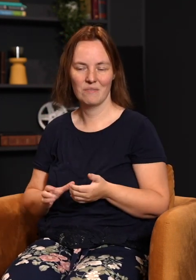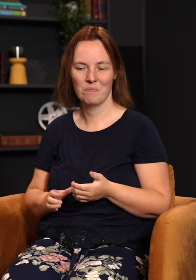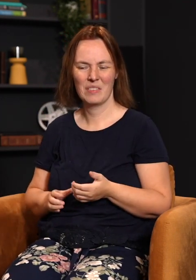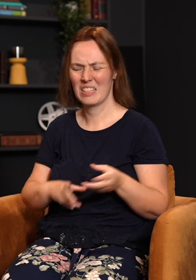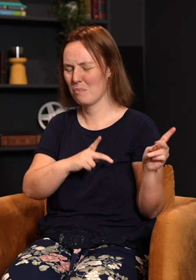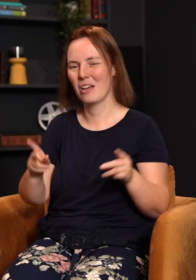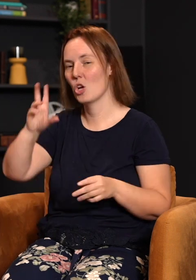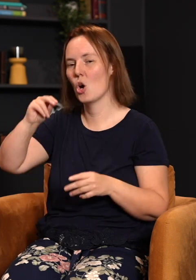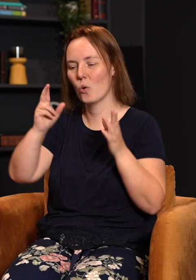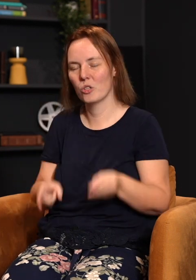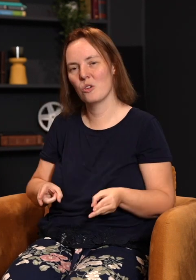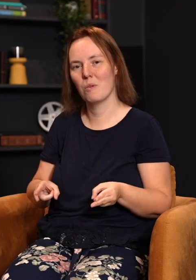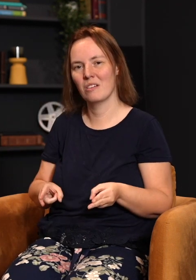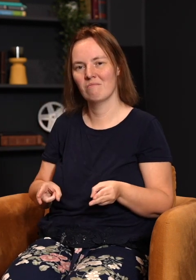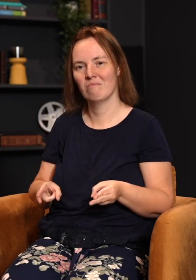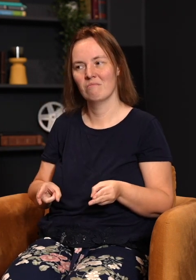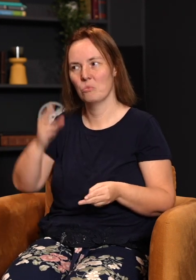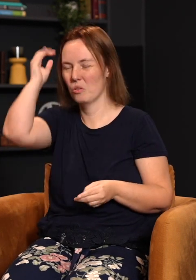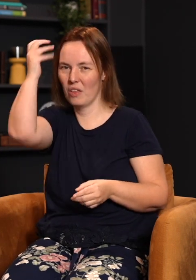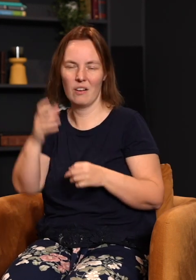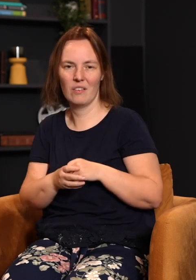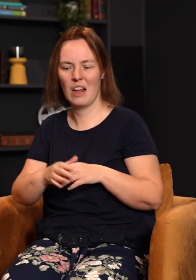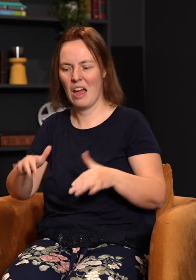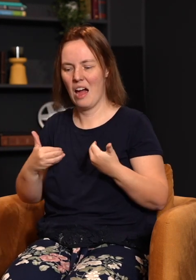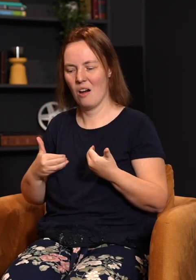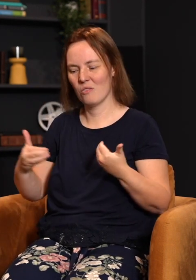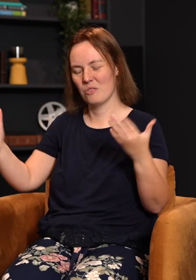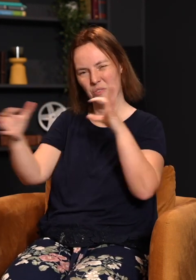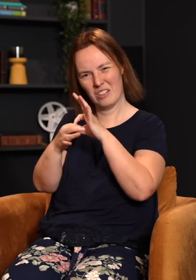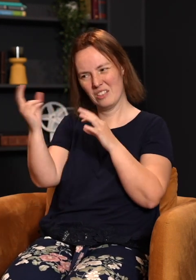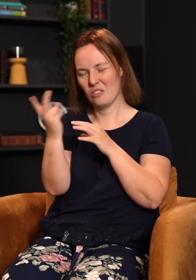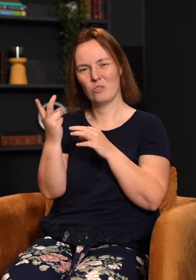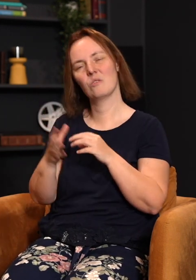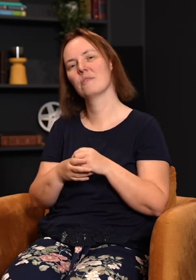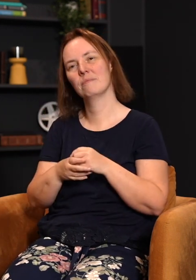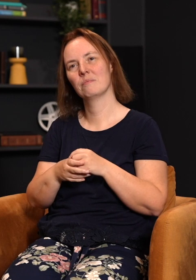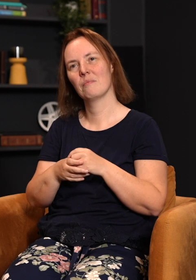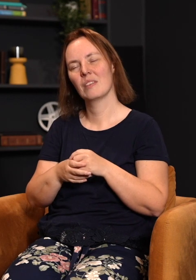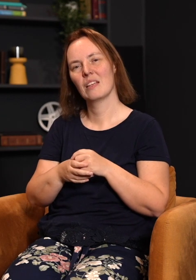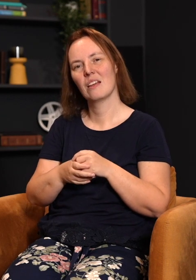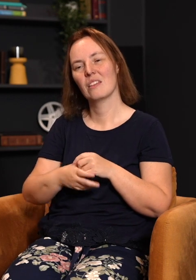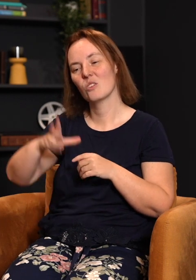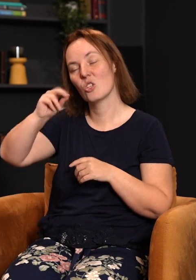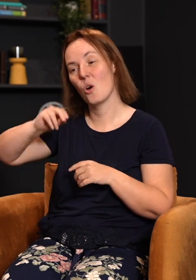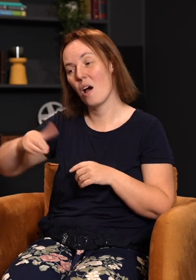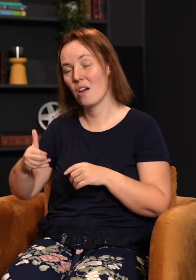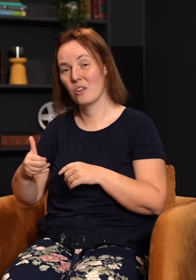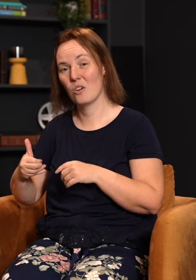would ever thought of. It would never have crossed our mind how to reconcile those two things. And the reason I know this is because there is no other